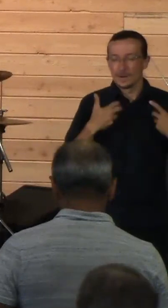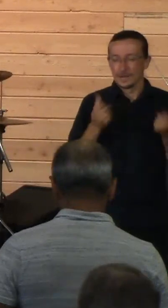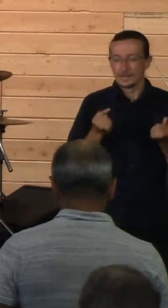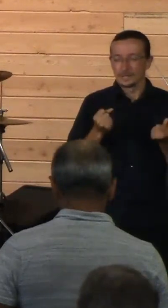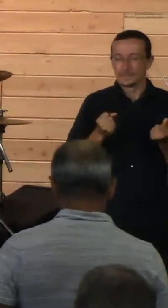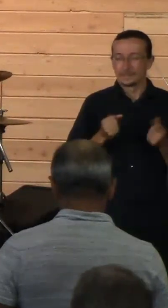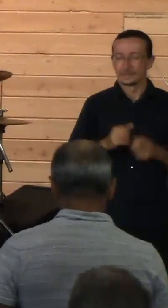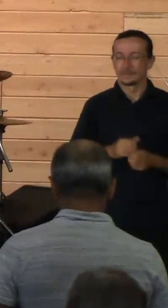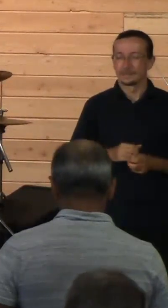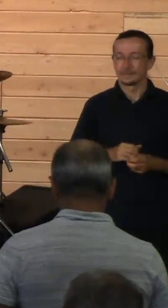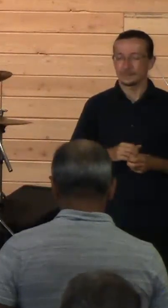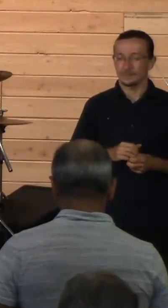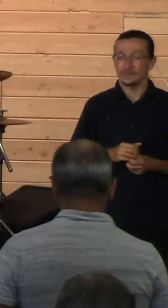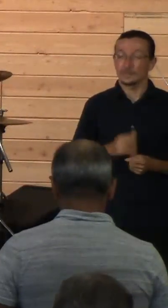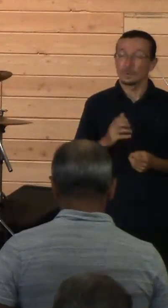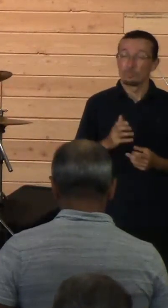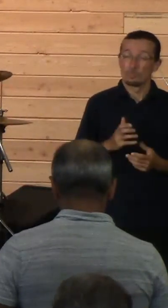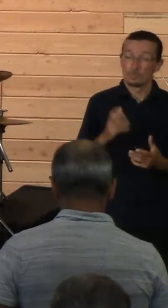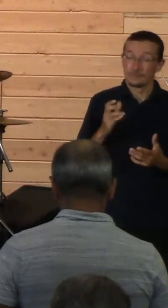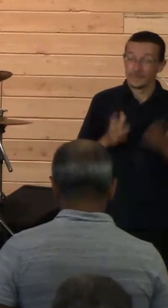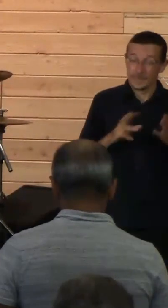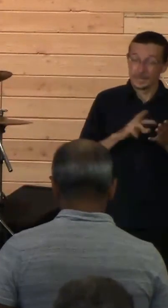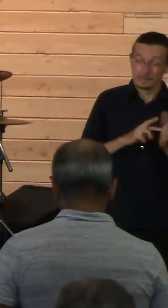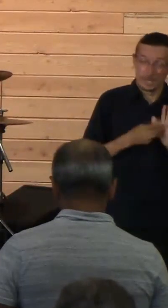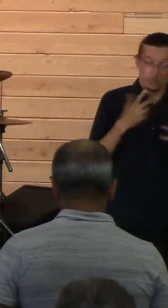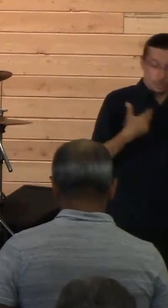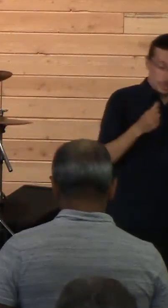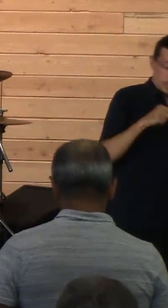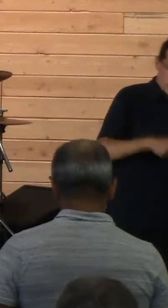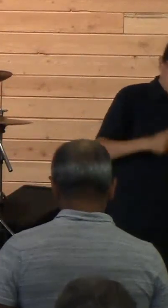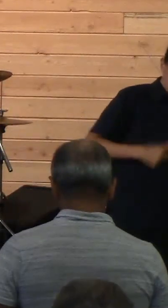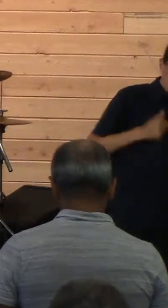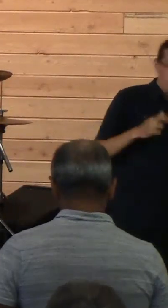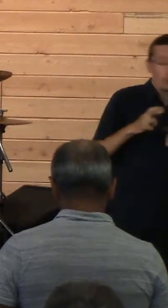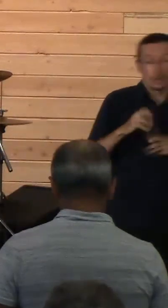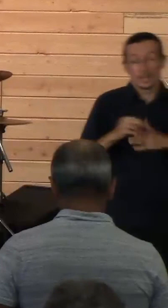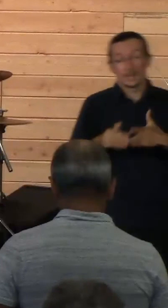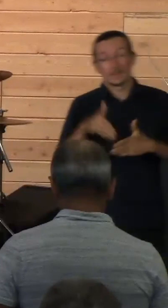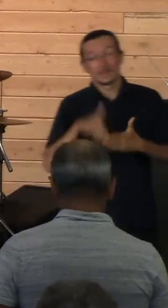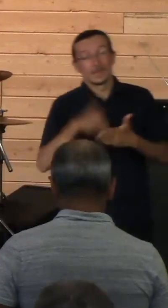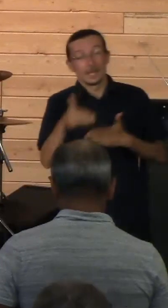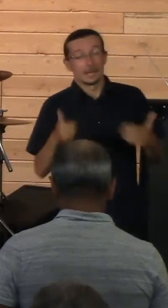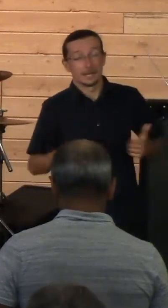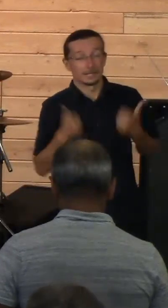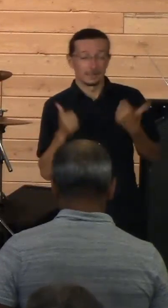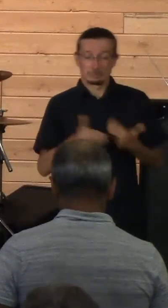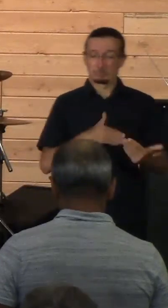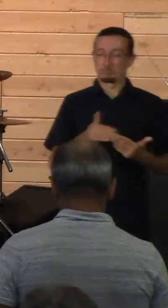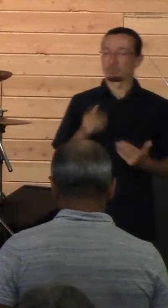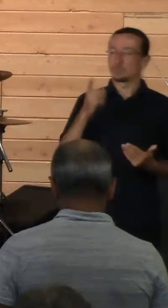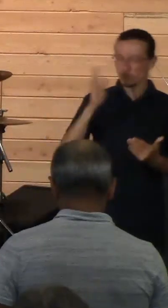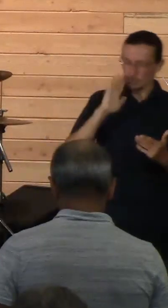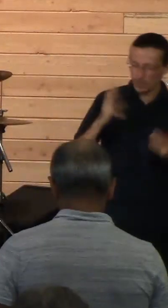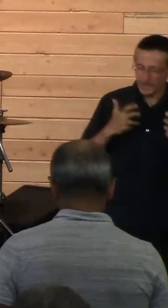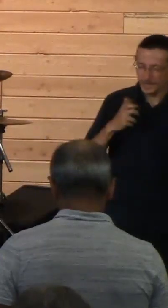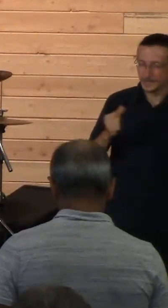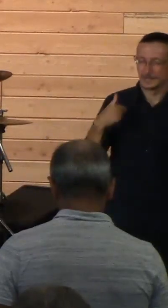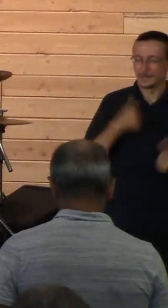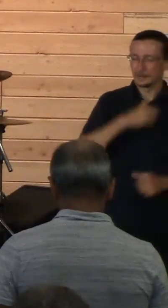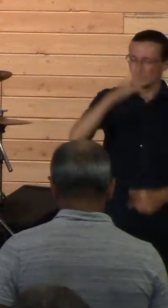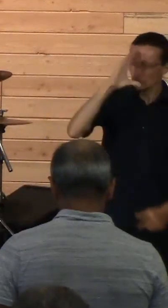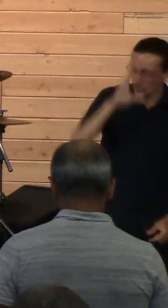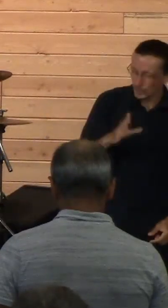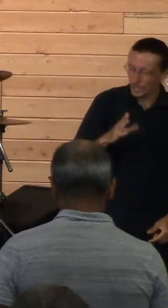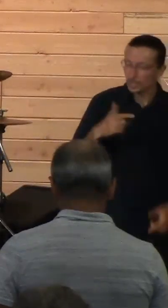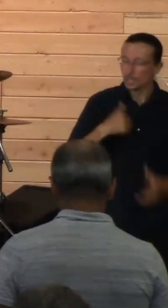Whether it's in this life or in the next. God, that you do bring that restoration. You do bring that healing to us. We trust you and we